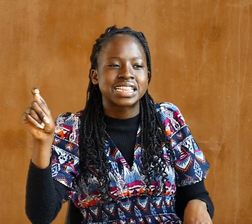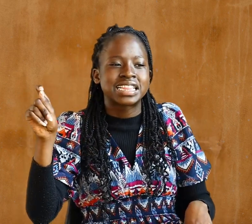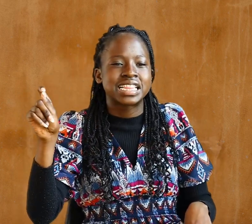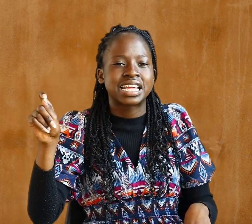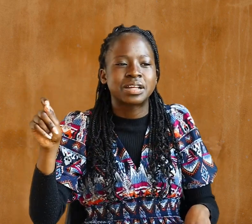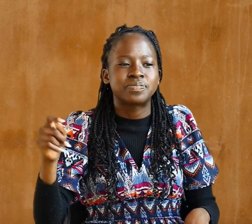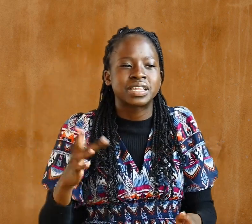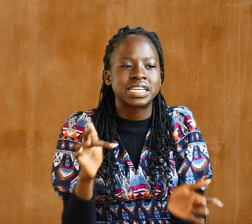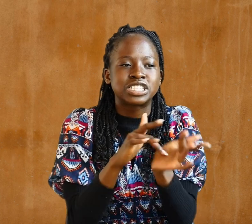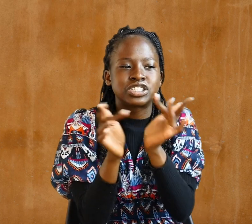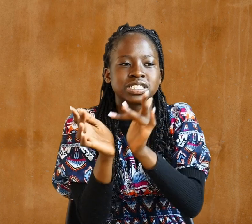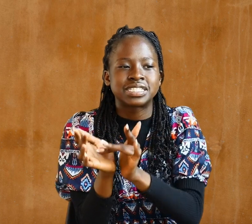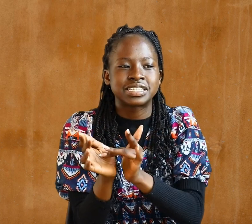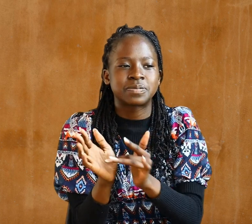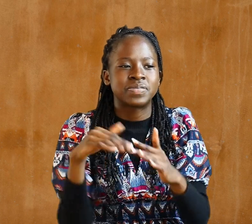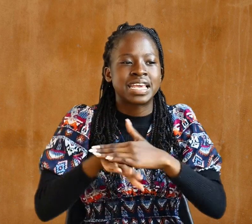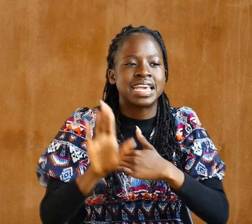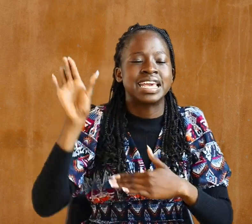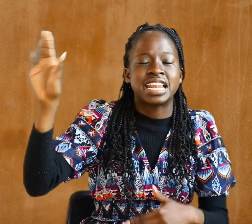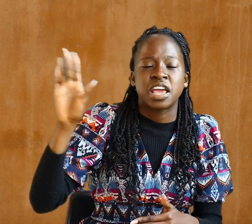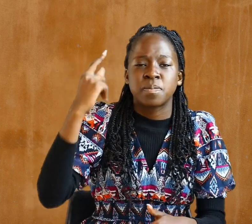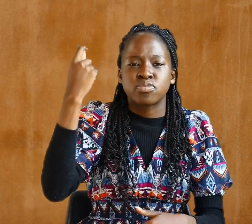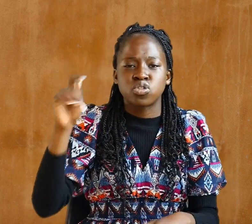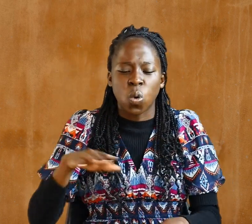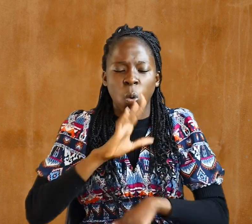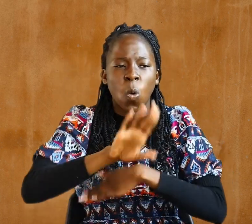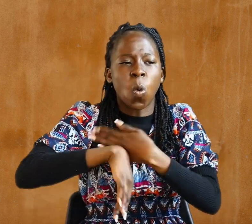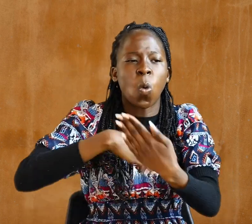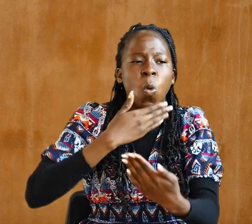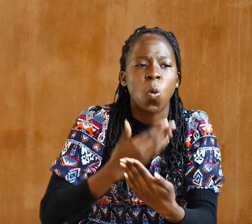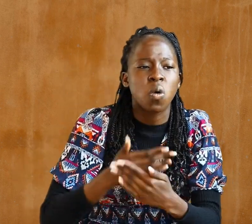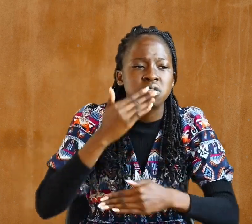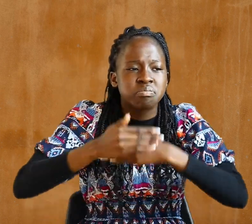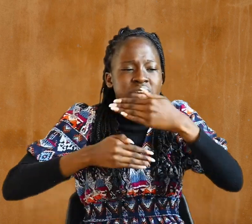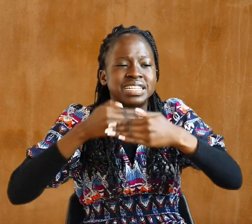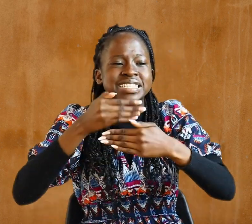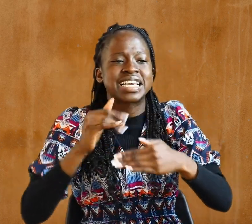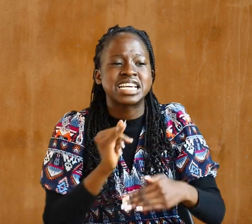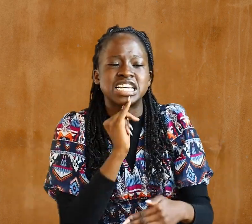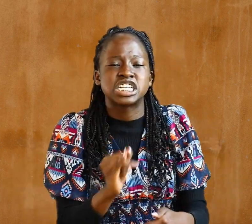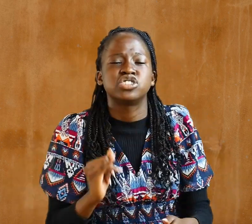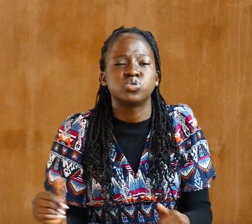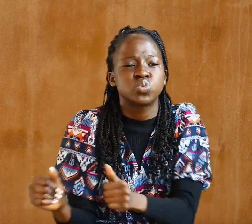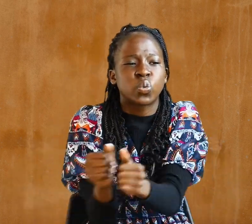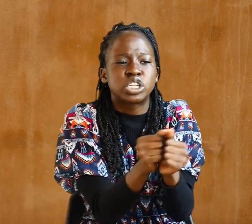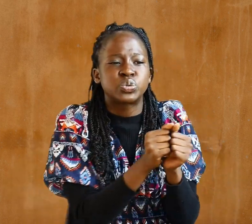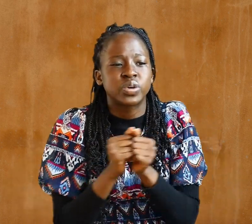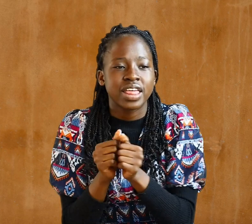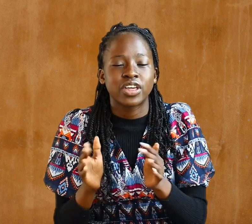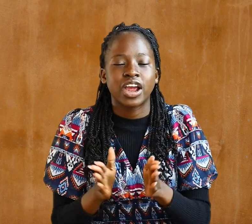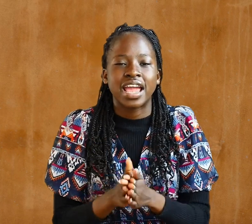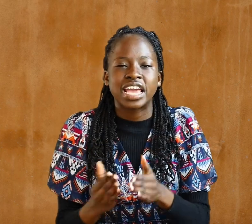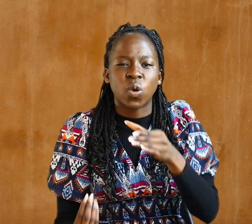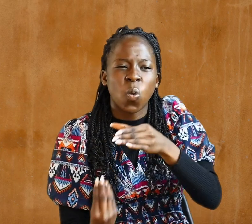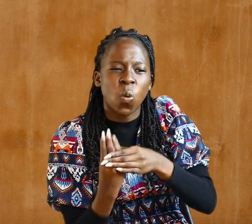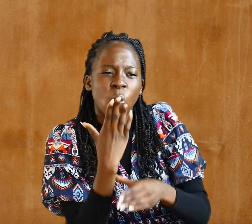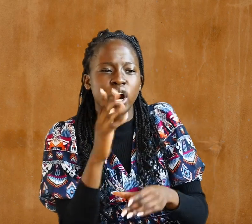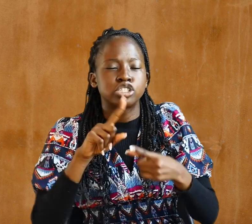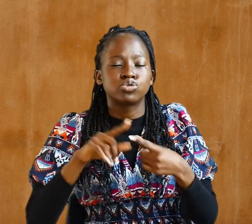In him the whole building is joined together and rises to become a